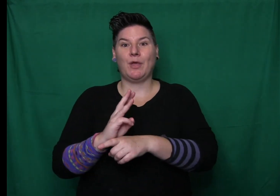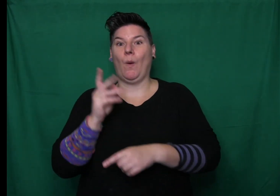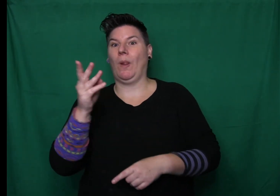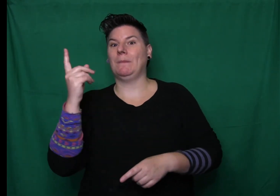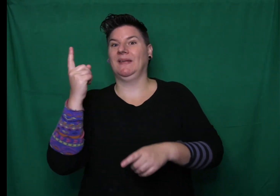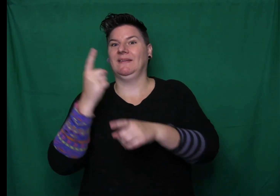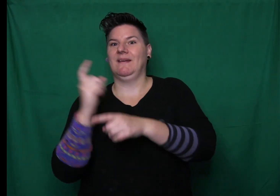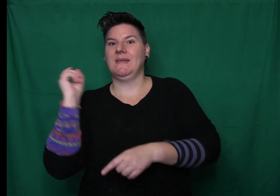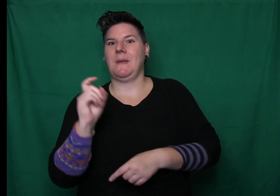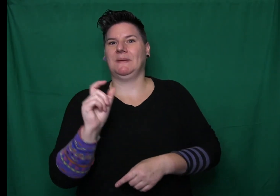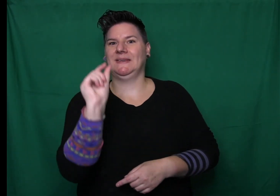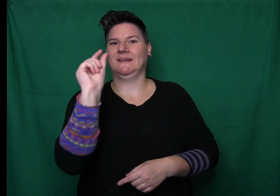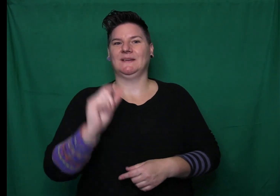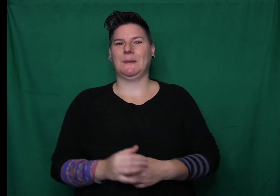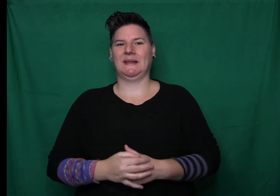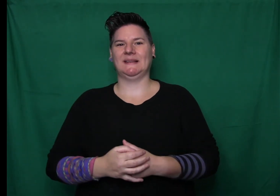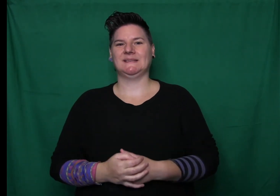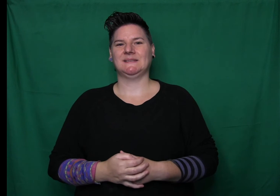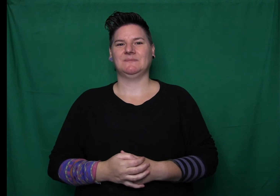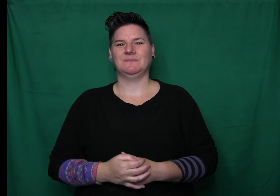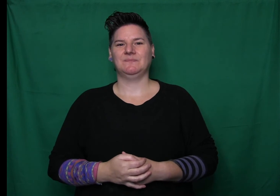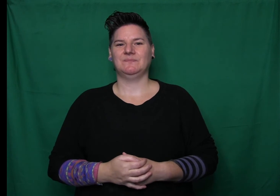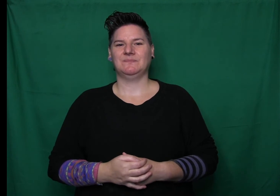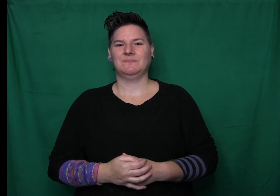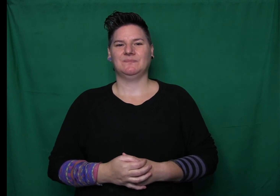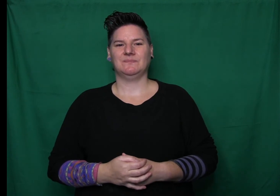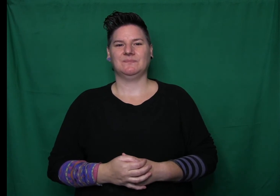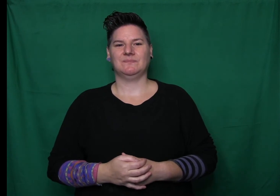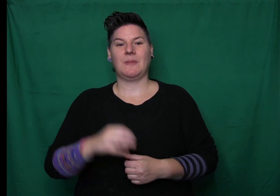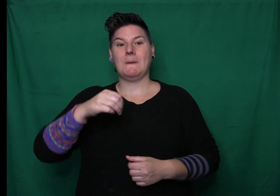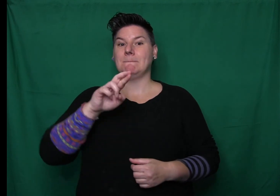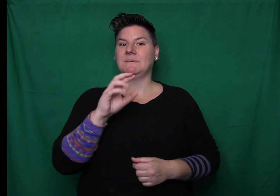Well, it's the best costume I've ever seen, said Mr. Orbs. I like elves.